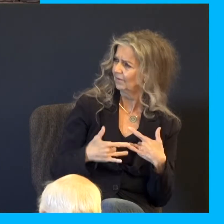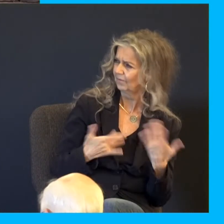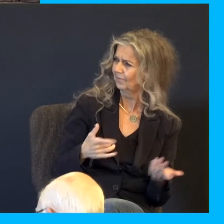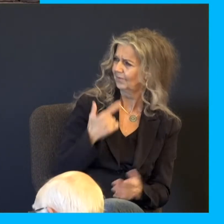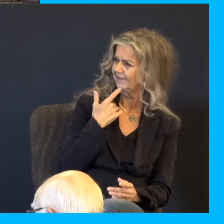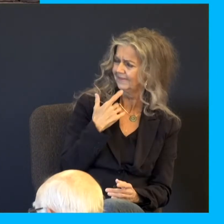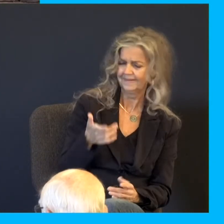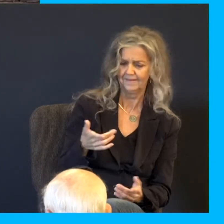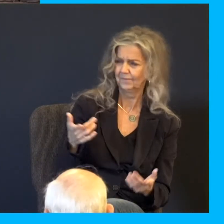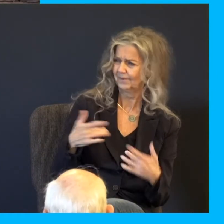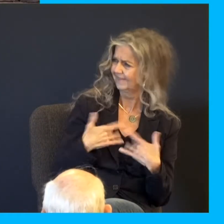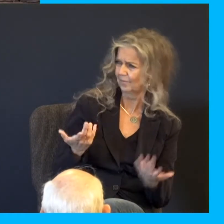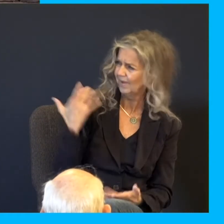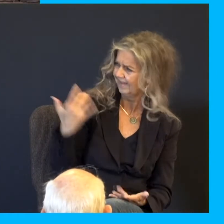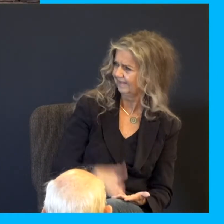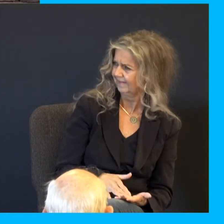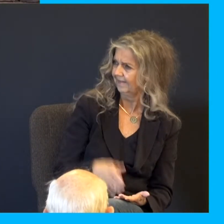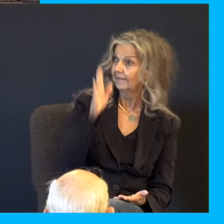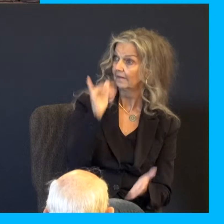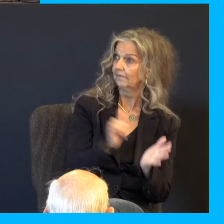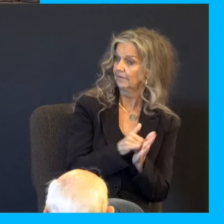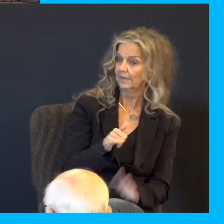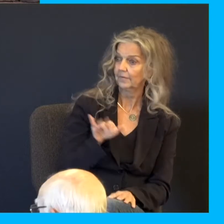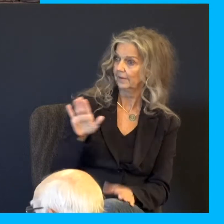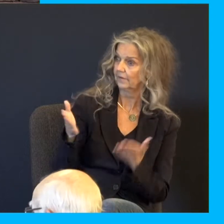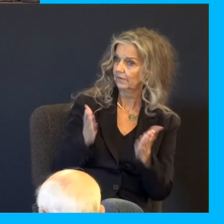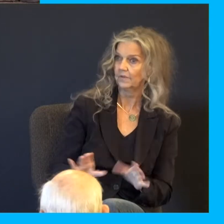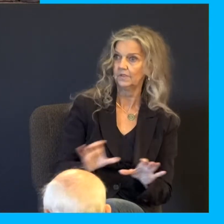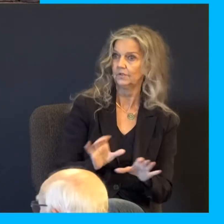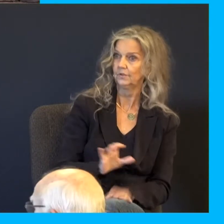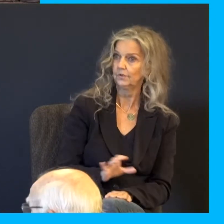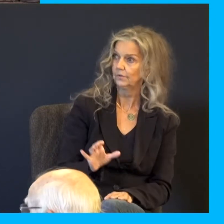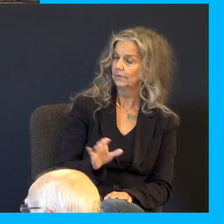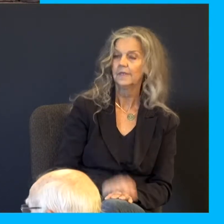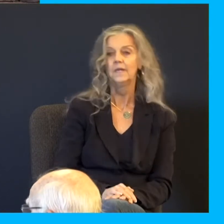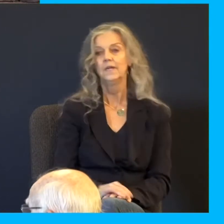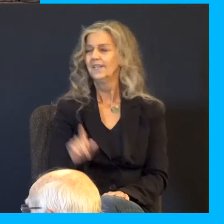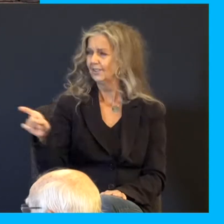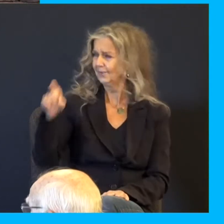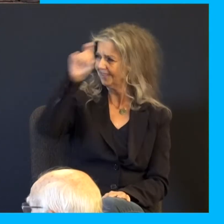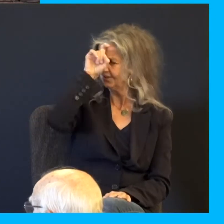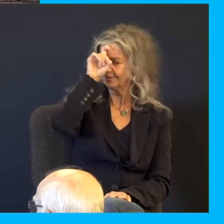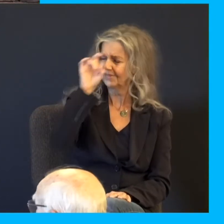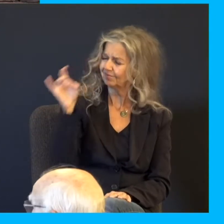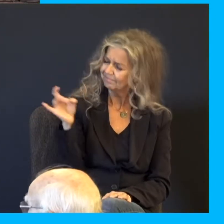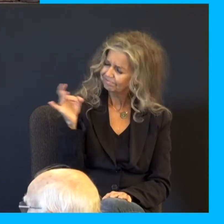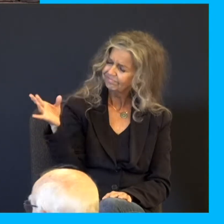these words? God forbid that thy servant should do according to this. You know, you Egyptians, man, we show up for food. You tell us we're